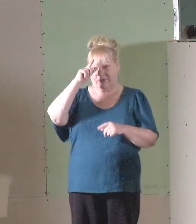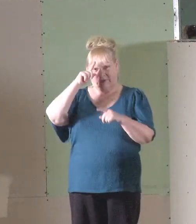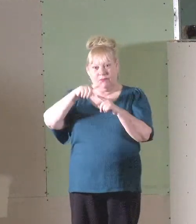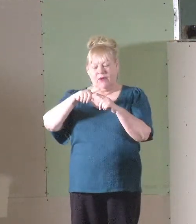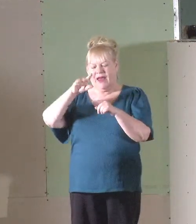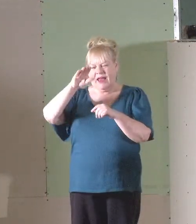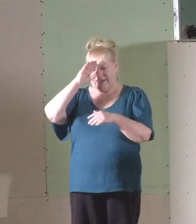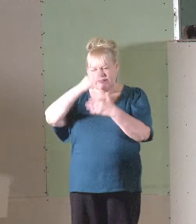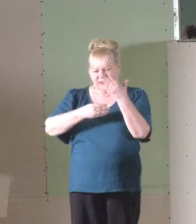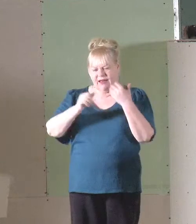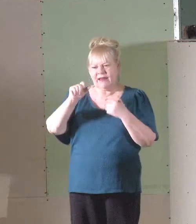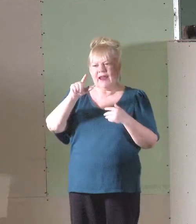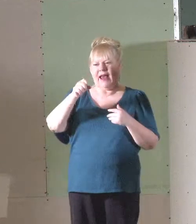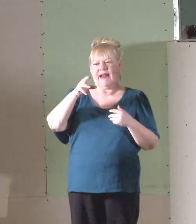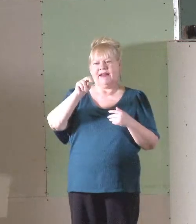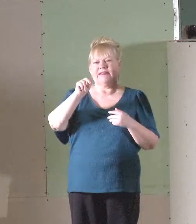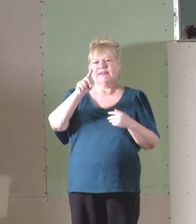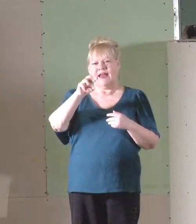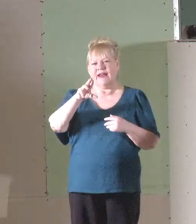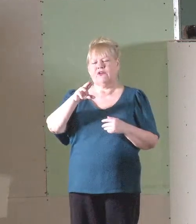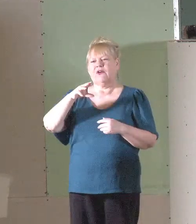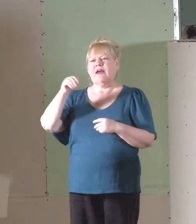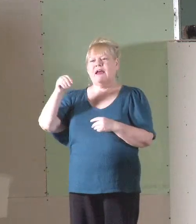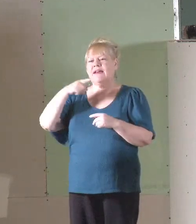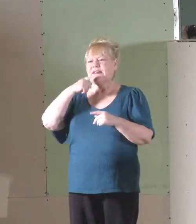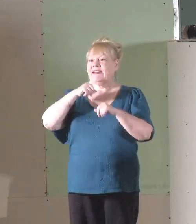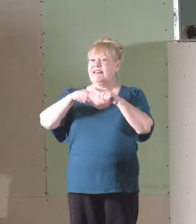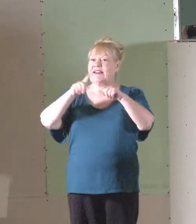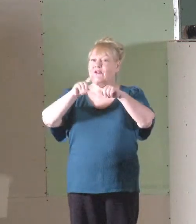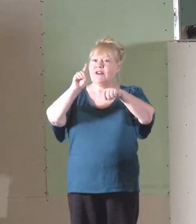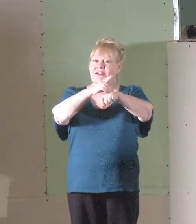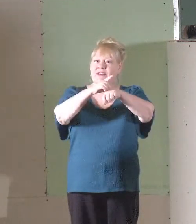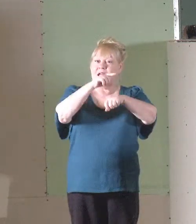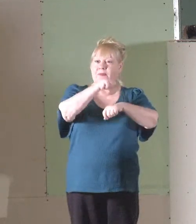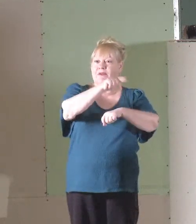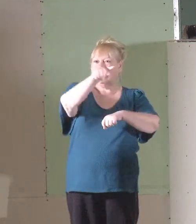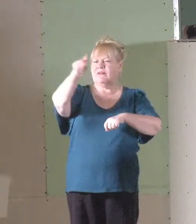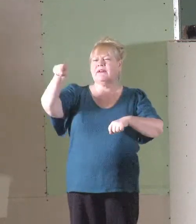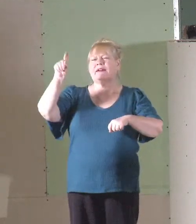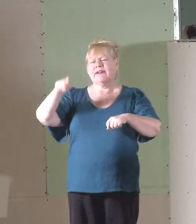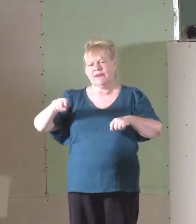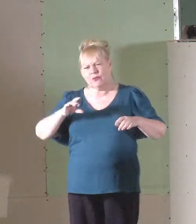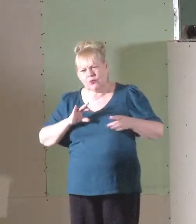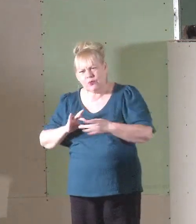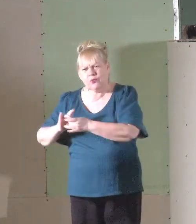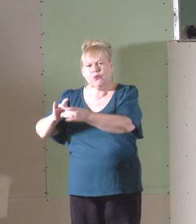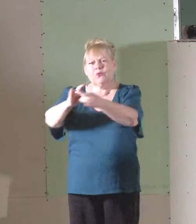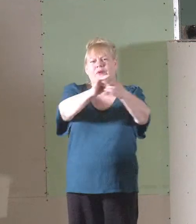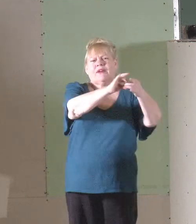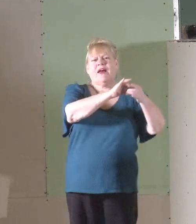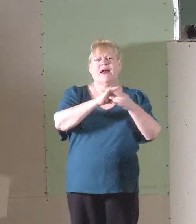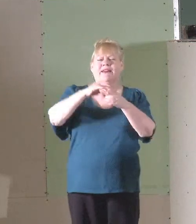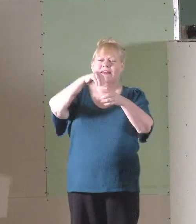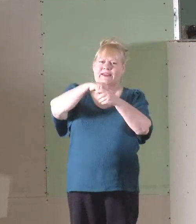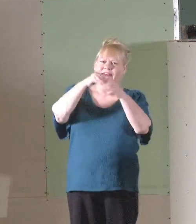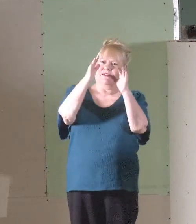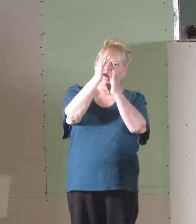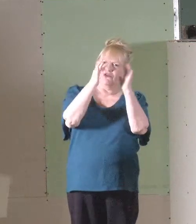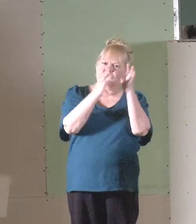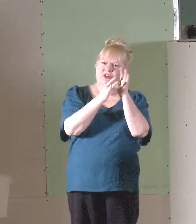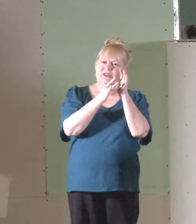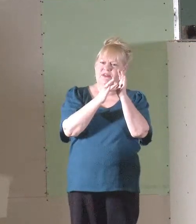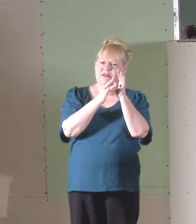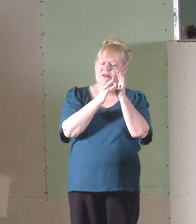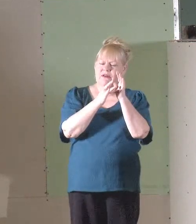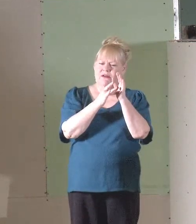Stone in Kentucky said, all these different denominations need to unite in Jesus Christ upon